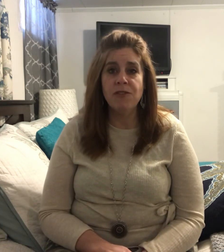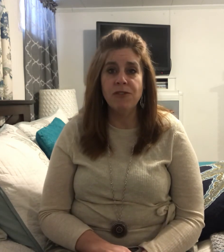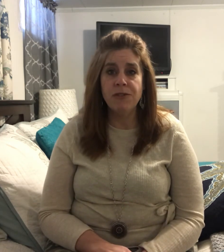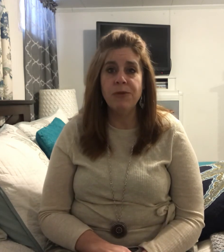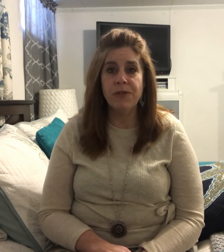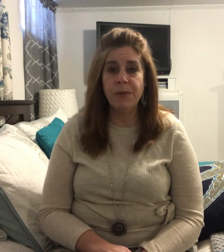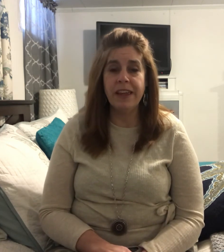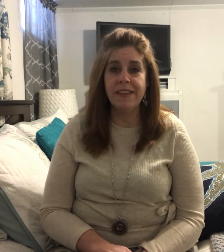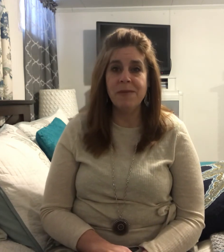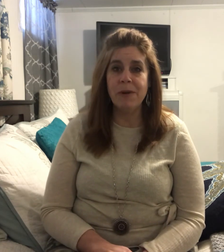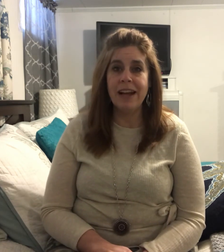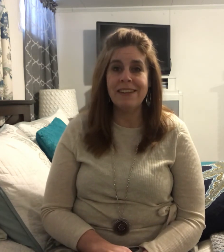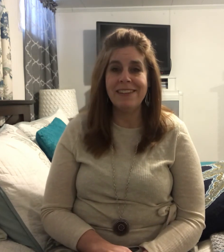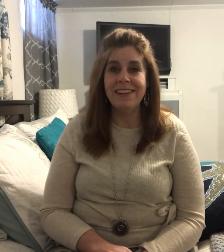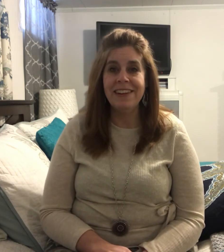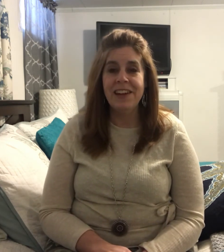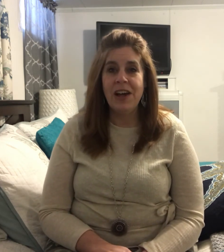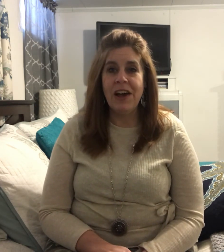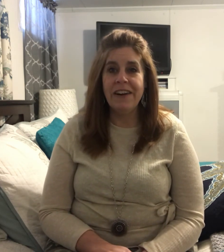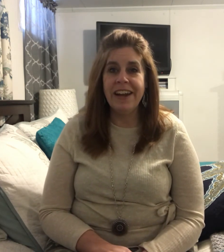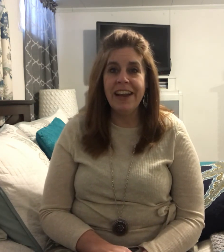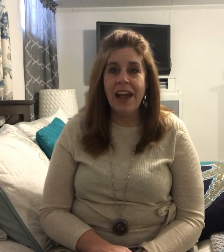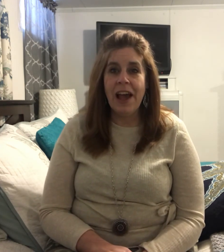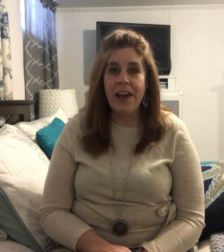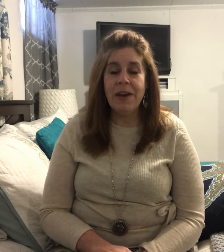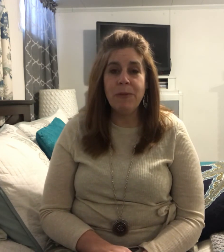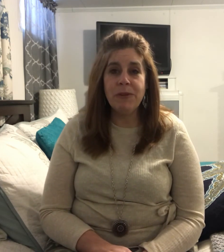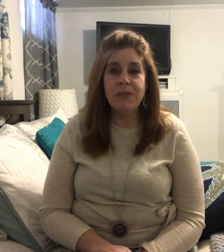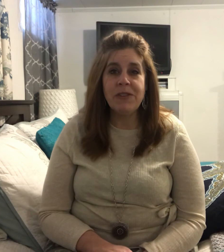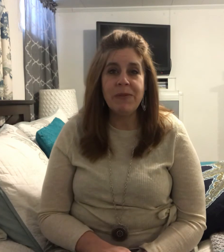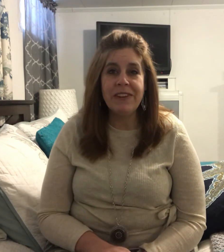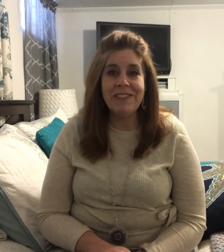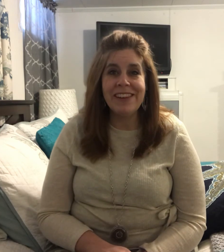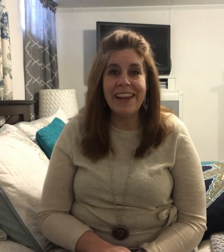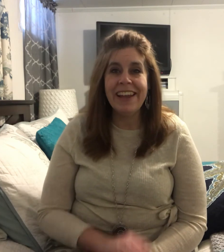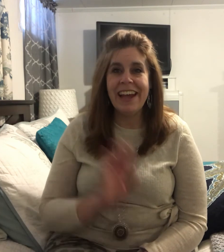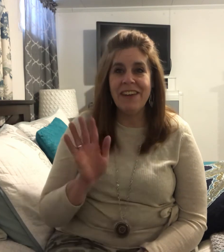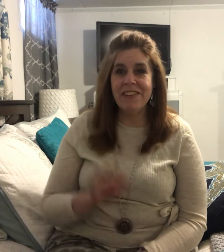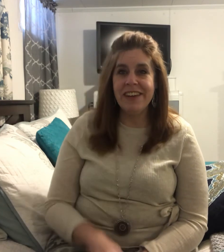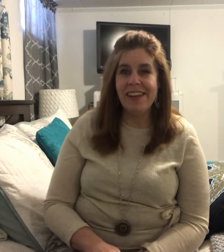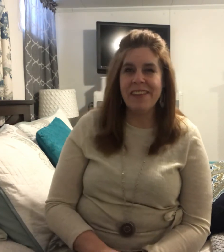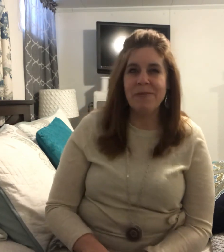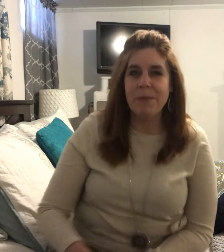or two so that we could get some practice in. All right. I hope you learned something new today. Have a great day. Bye-bye.